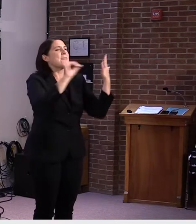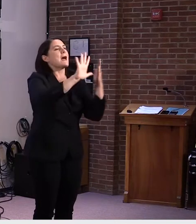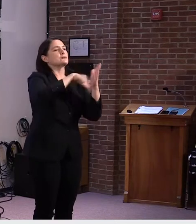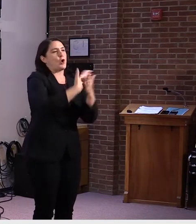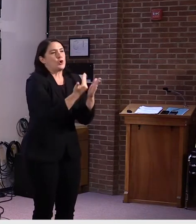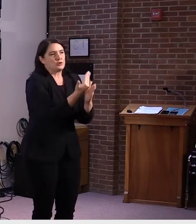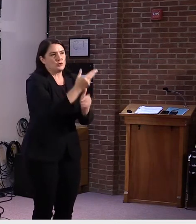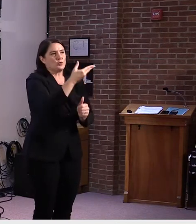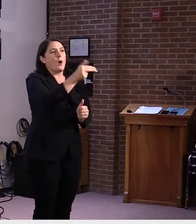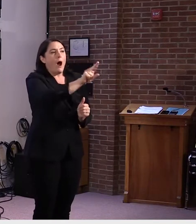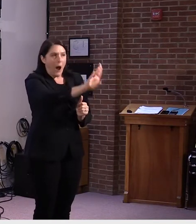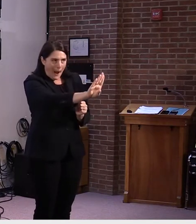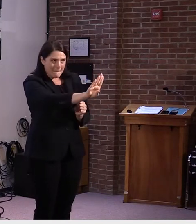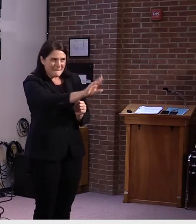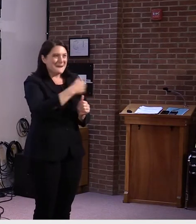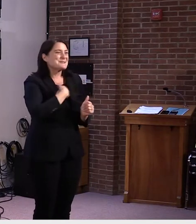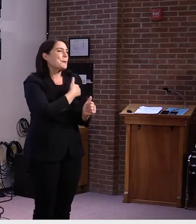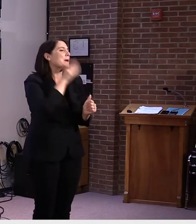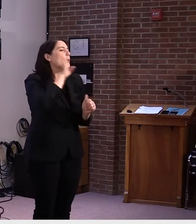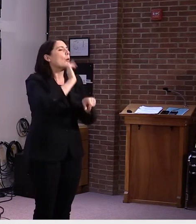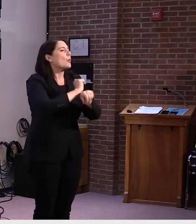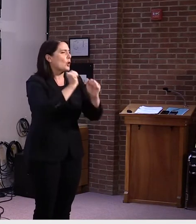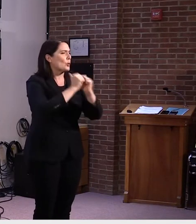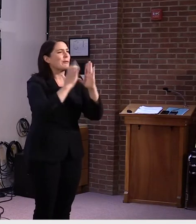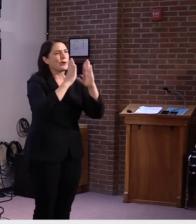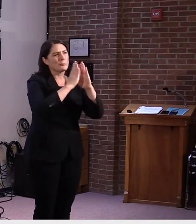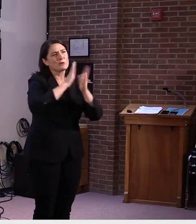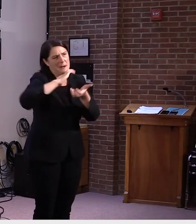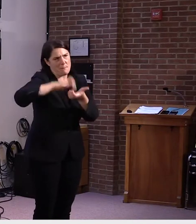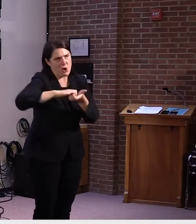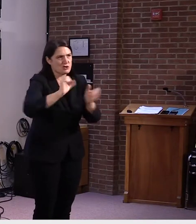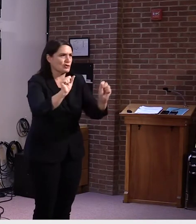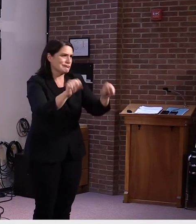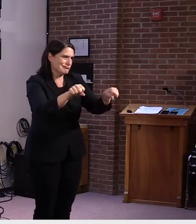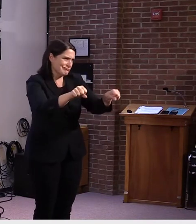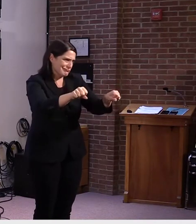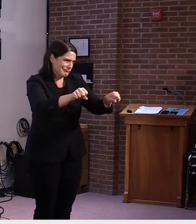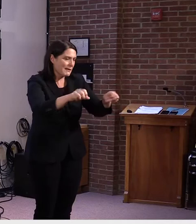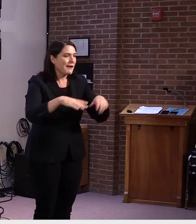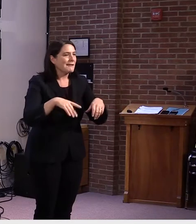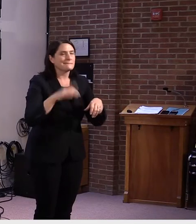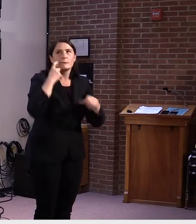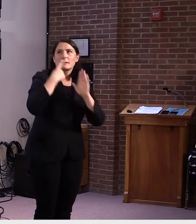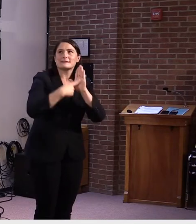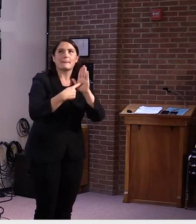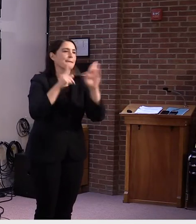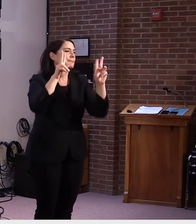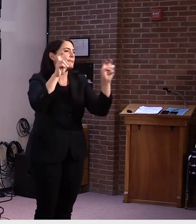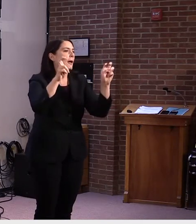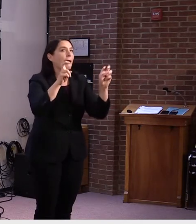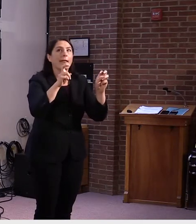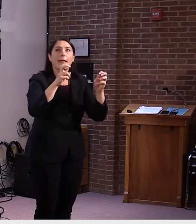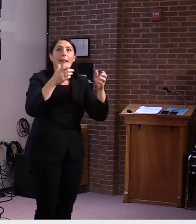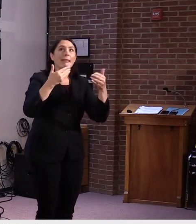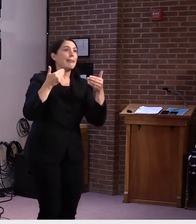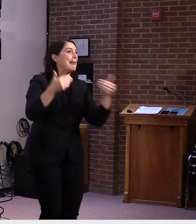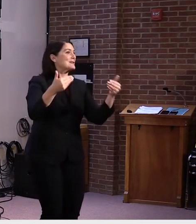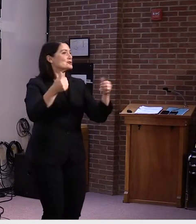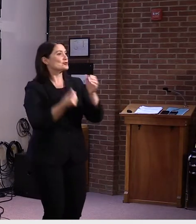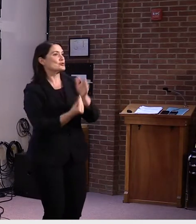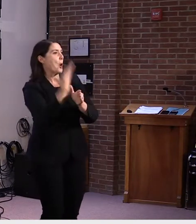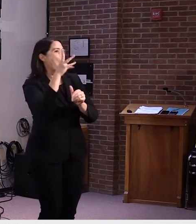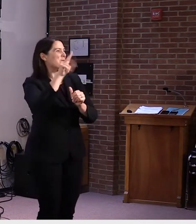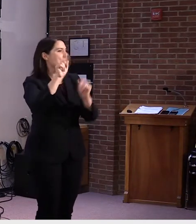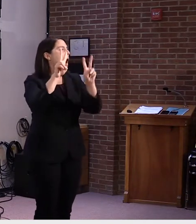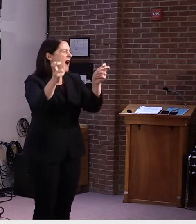with our community partners. Let's Grove, Vermont, other, uh, community partners out there to identify these areas. Some